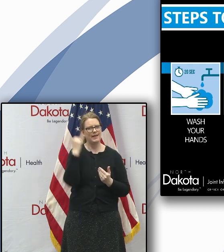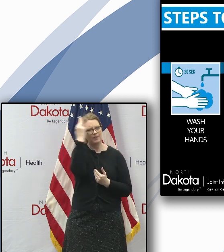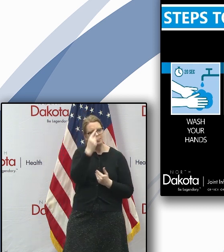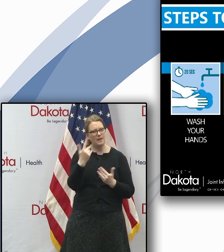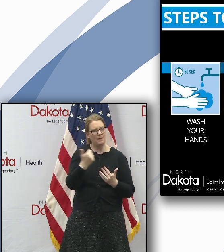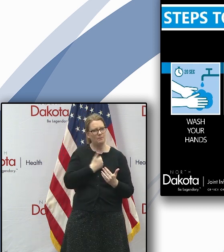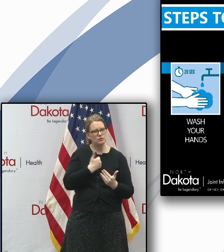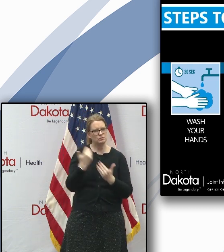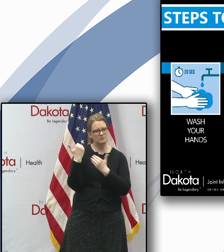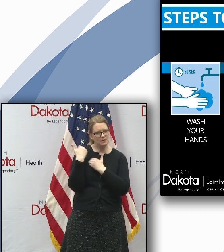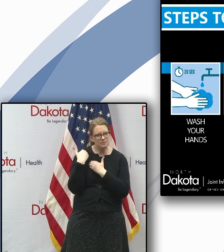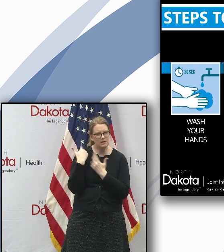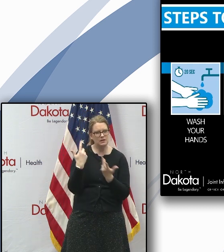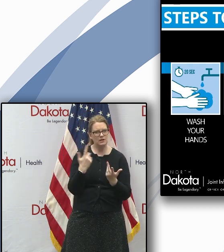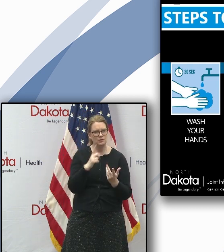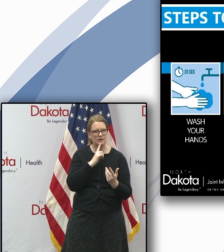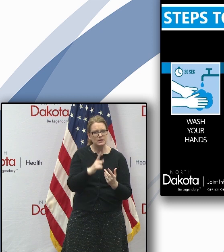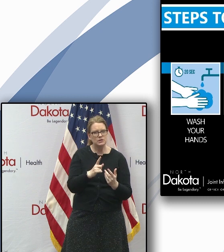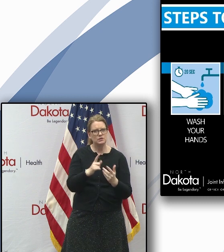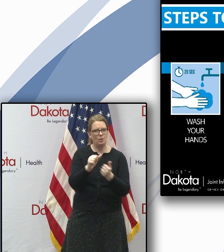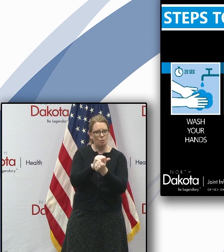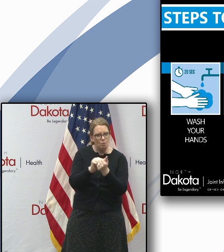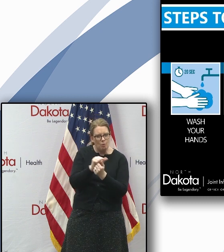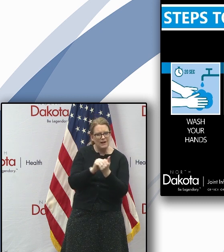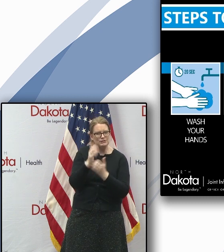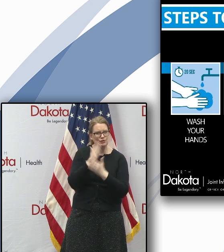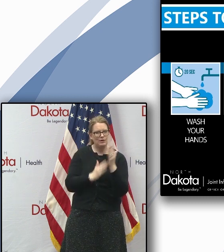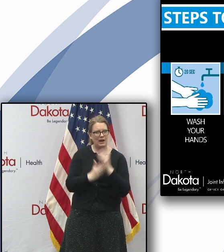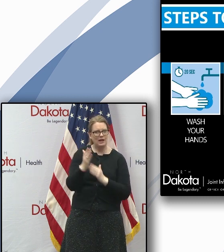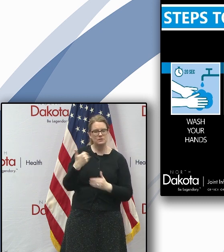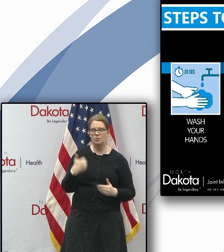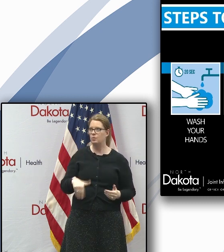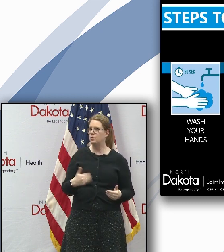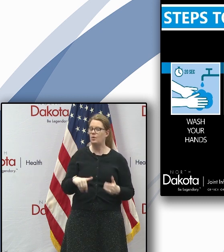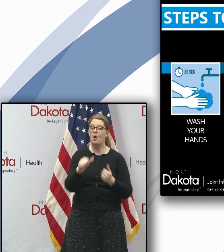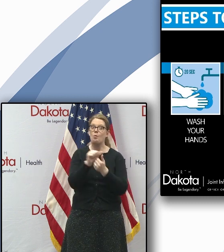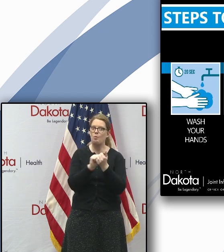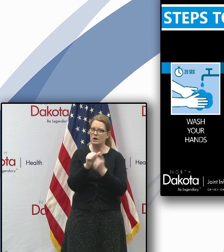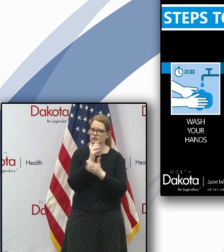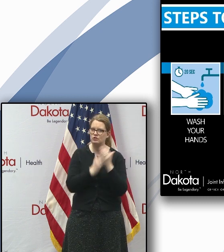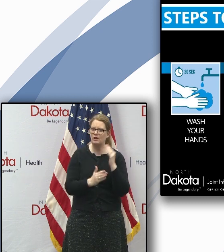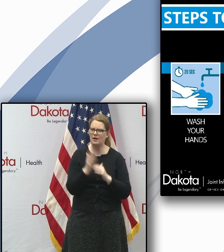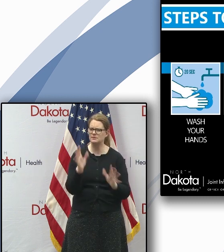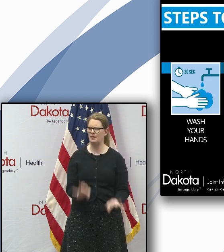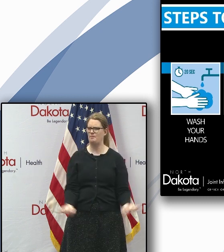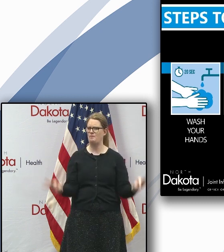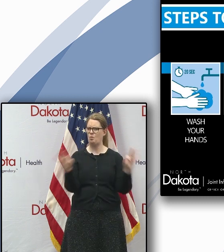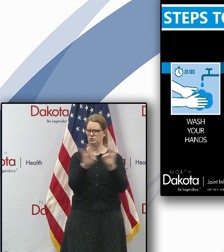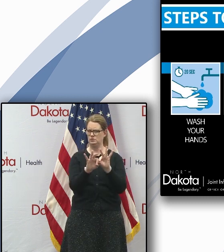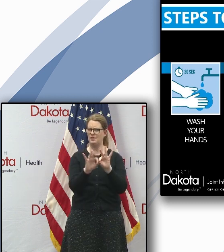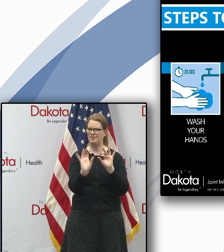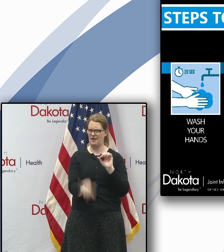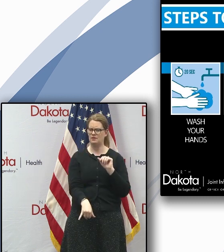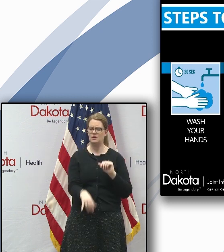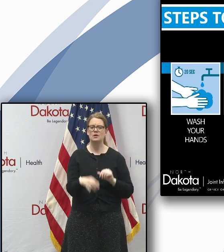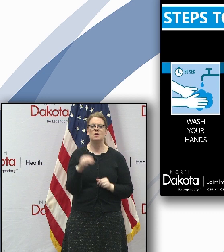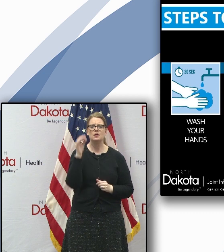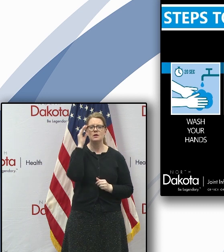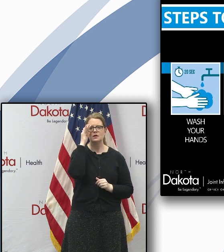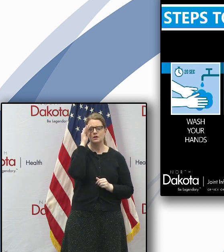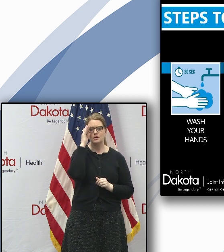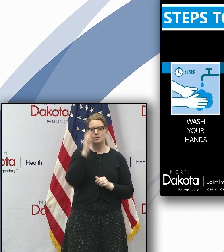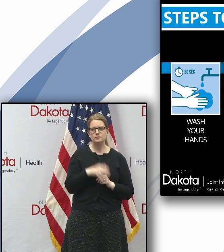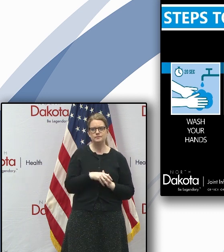washing your hands is the number one best way uh you know best way to get things done uh we know that uh that you